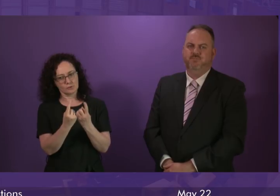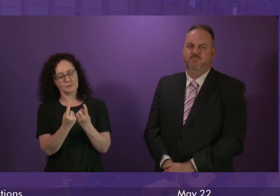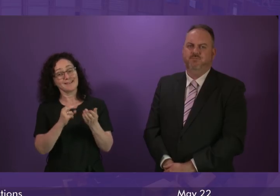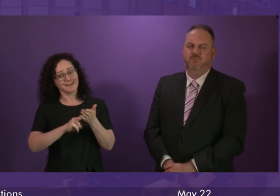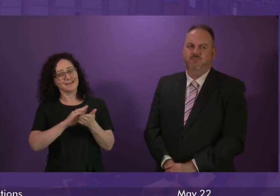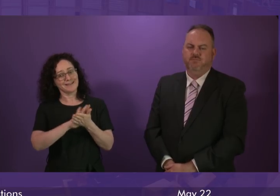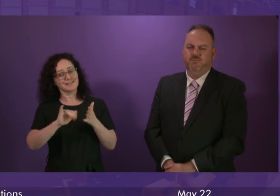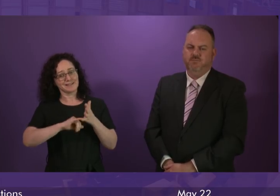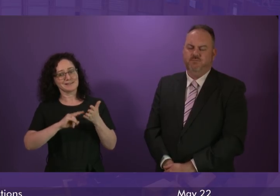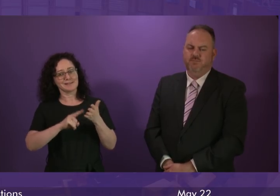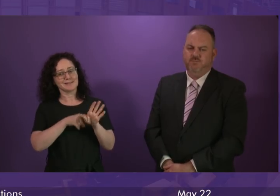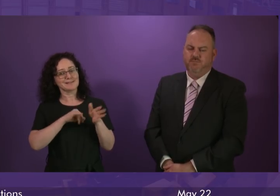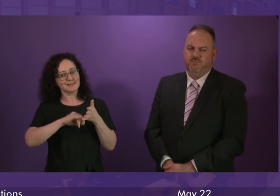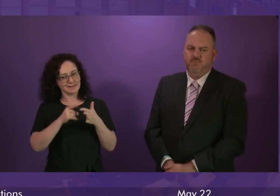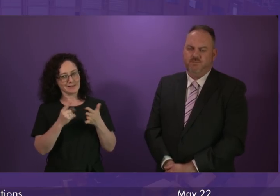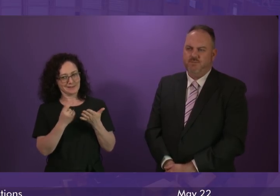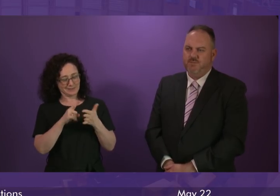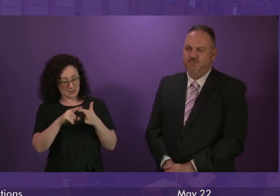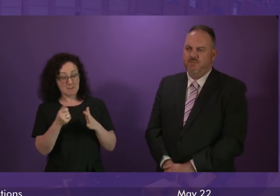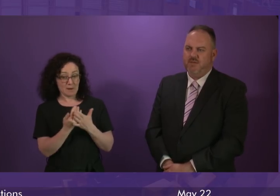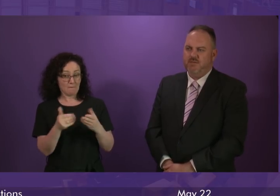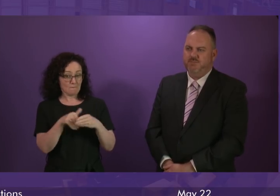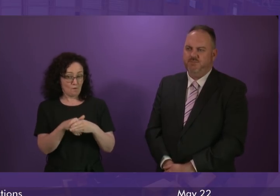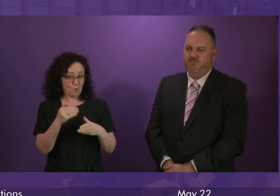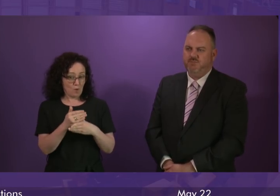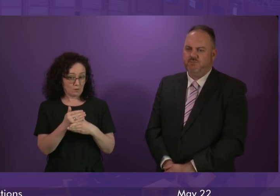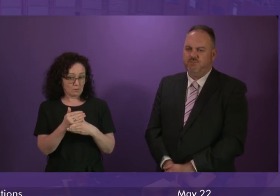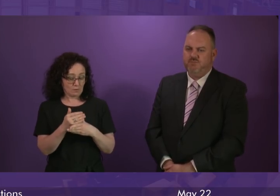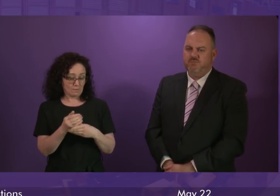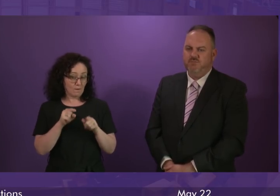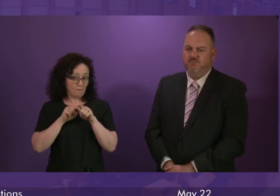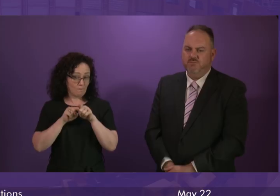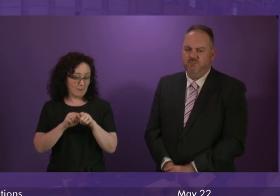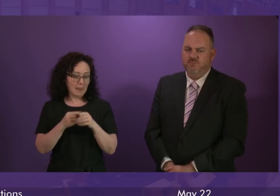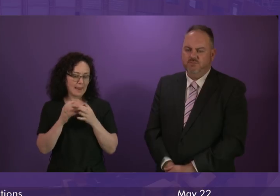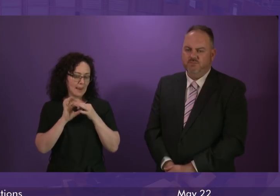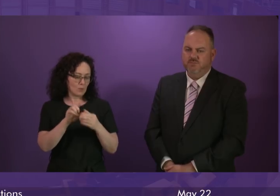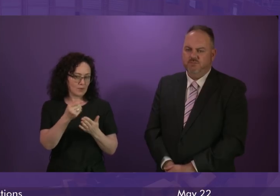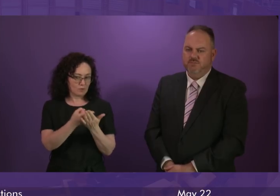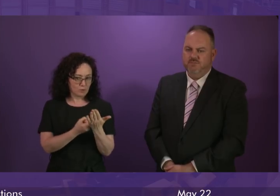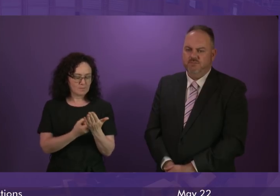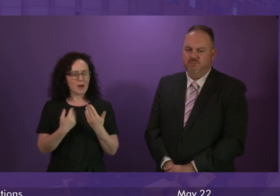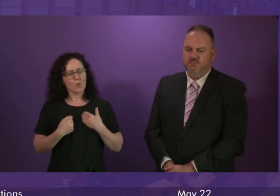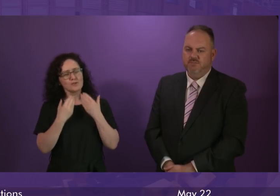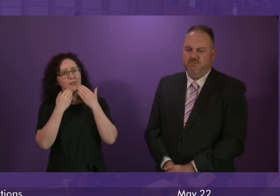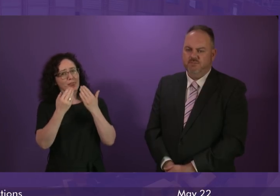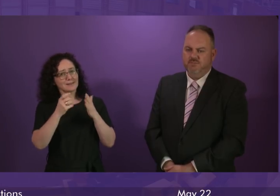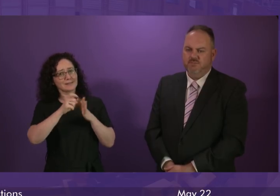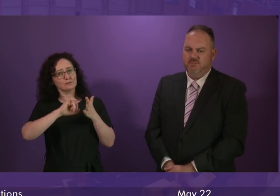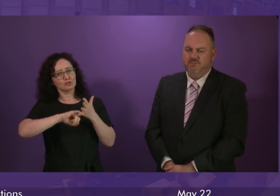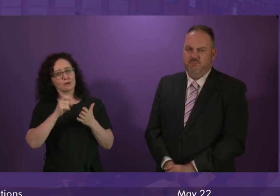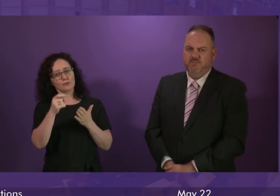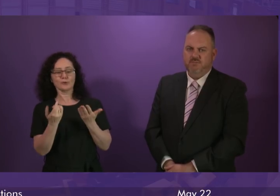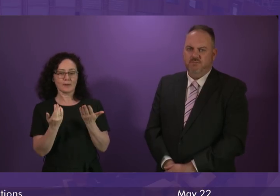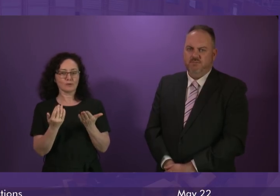course, is undertaking work in light of that. I want to take the opportunity today to thank David Strang for his interim report. It is an